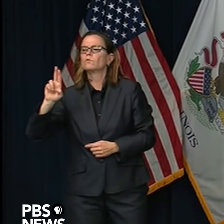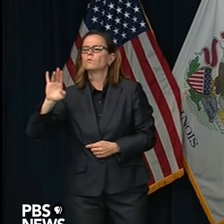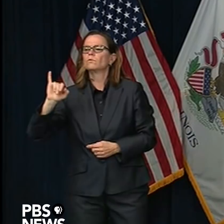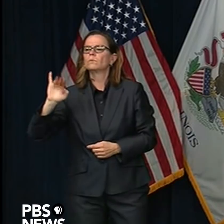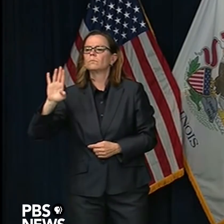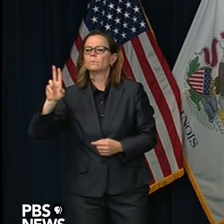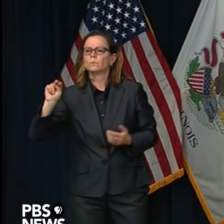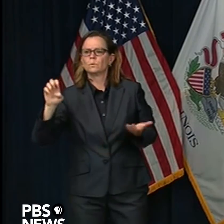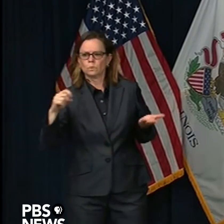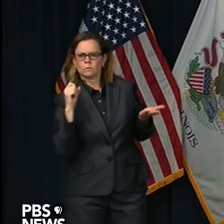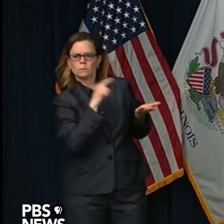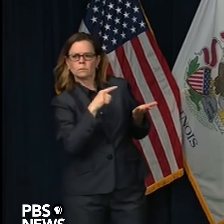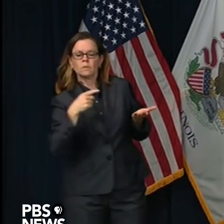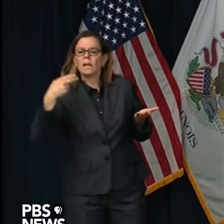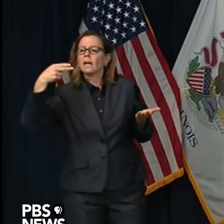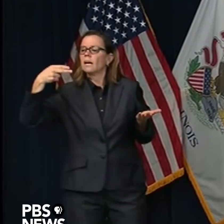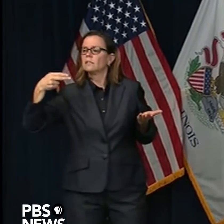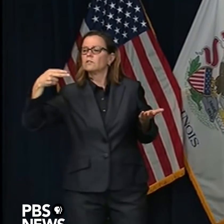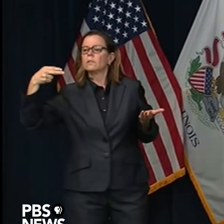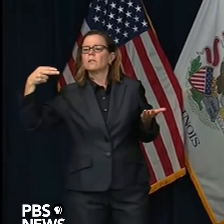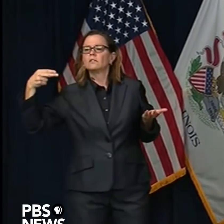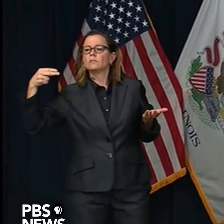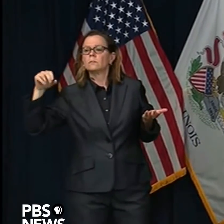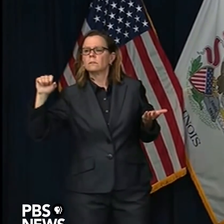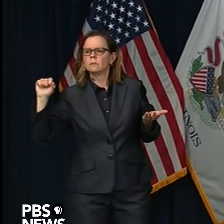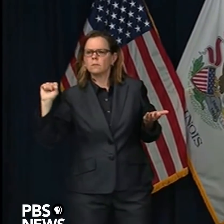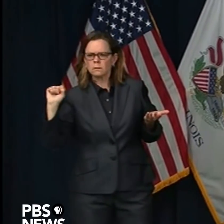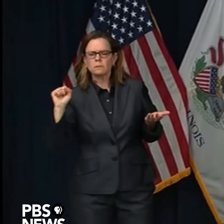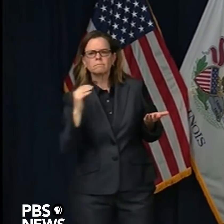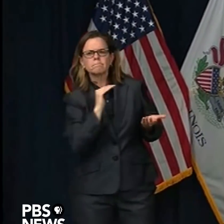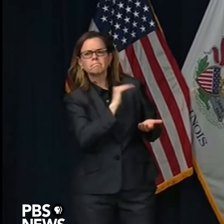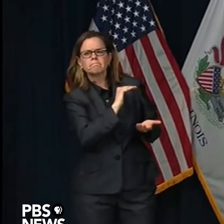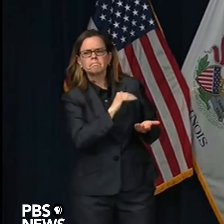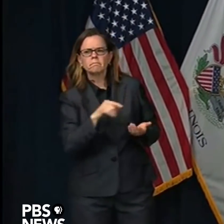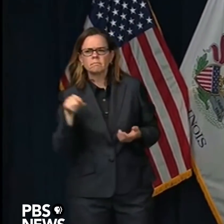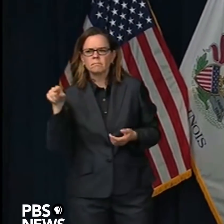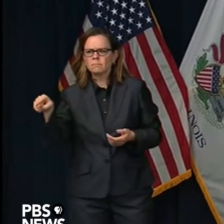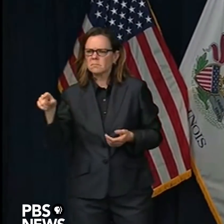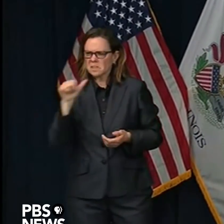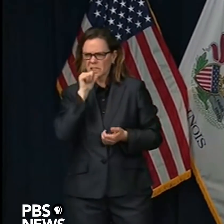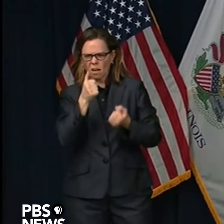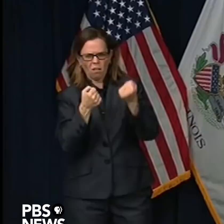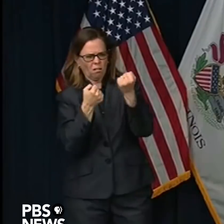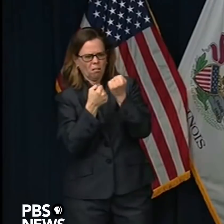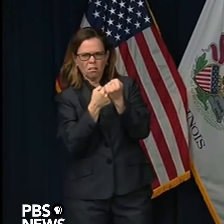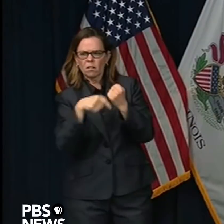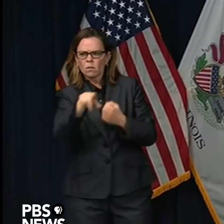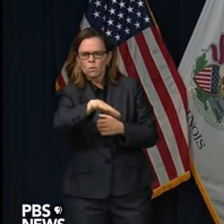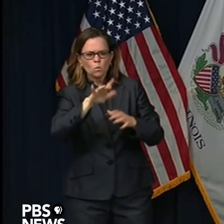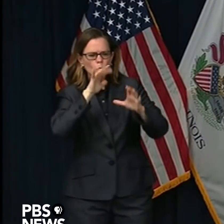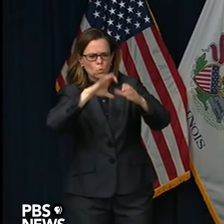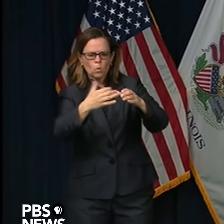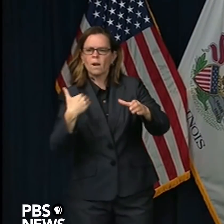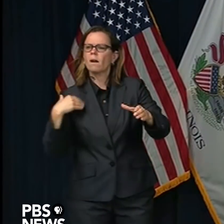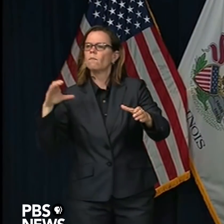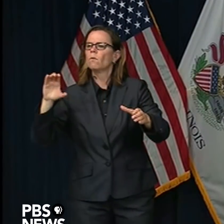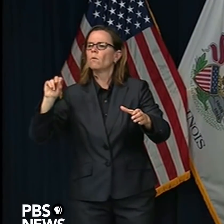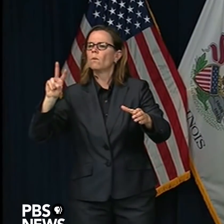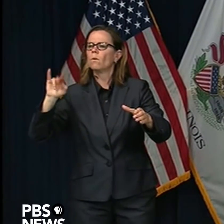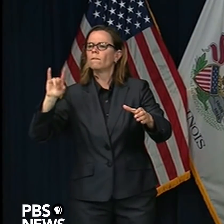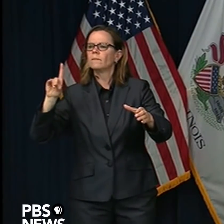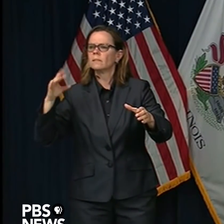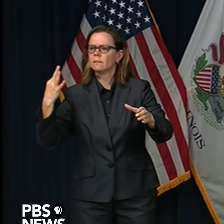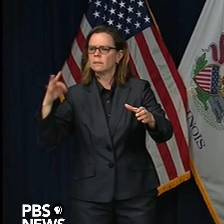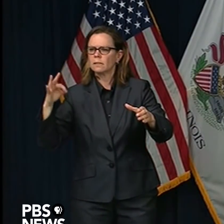COVID-19 sites, many at Walmart parking lots. Is this accurate? Has the state been told this? Will these test sites continue?